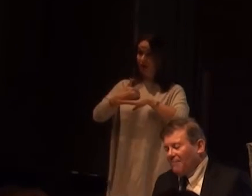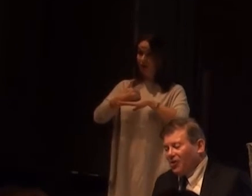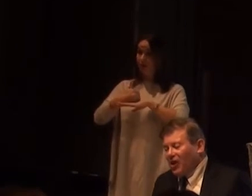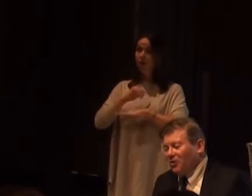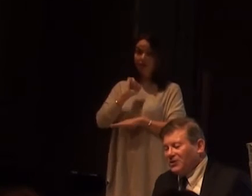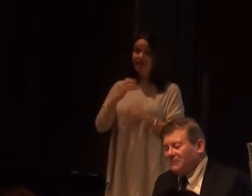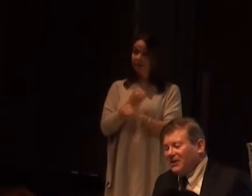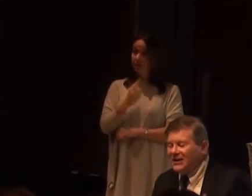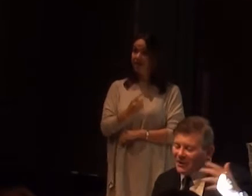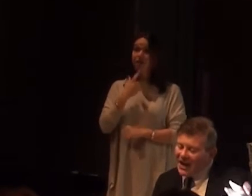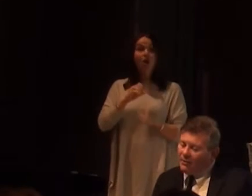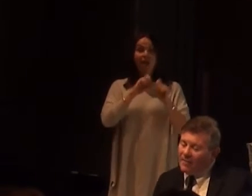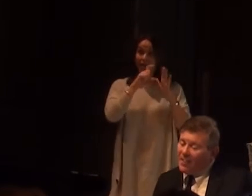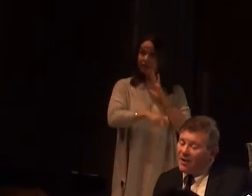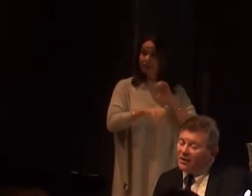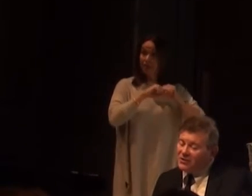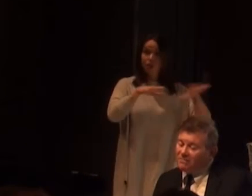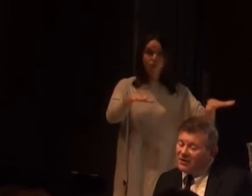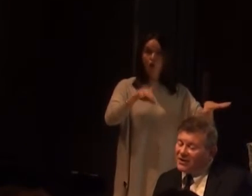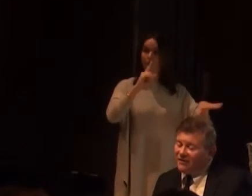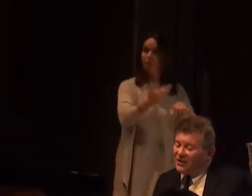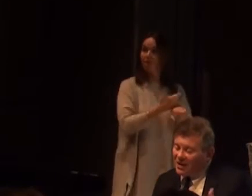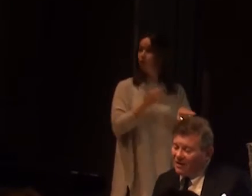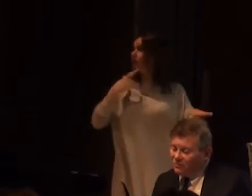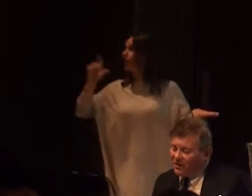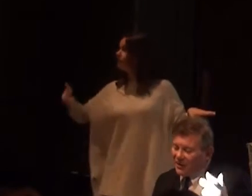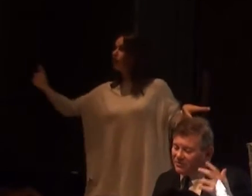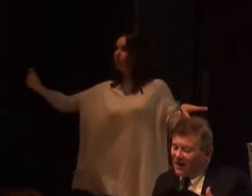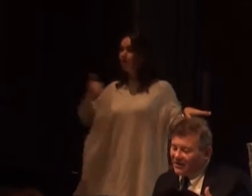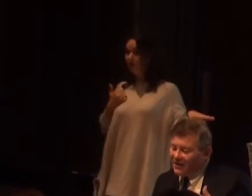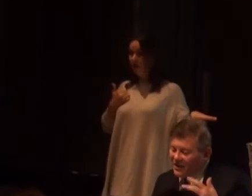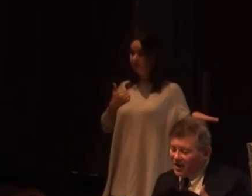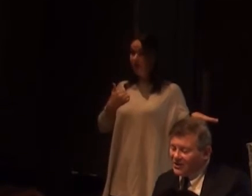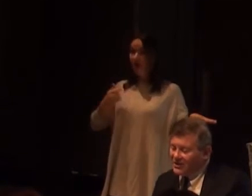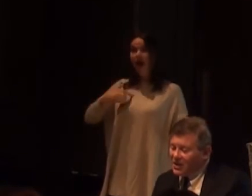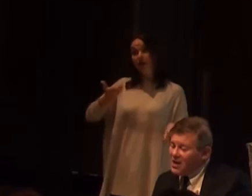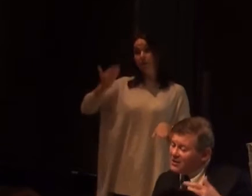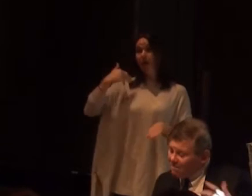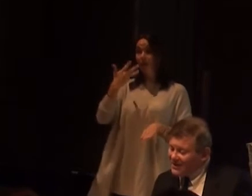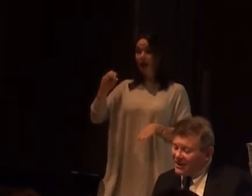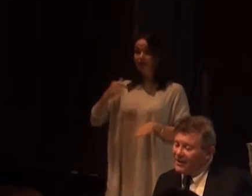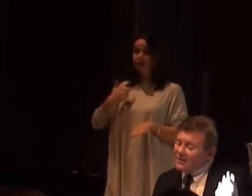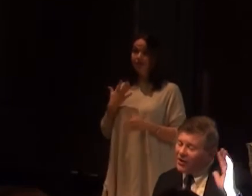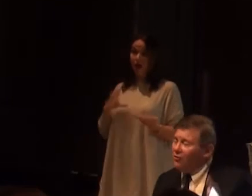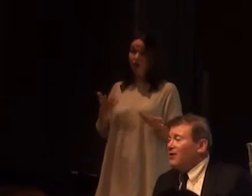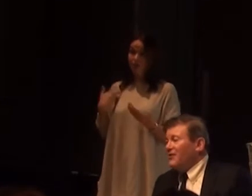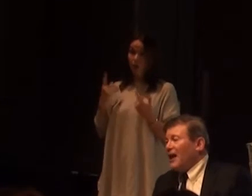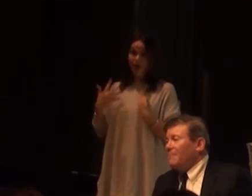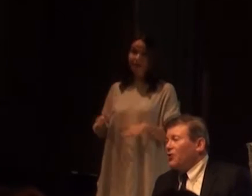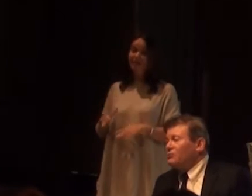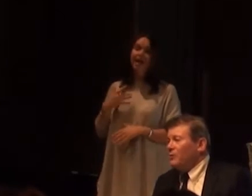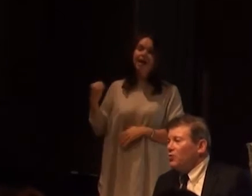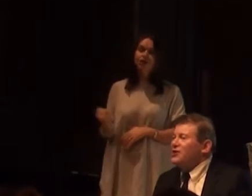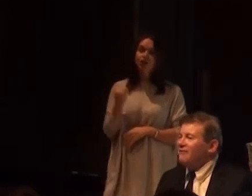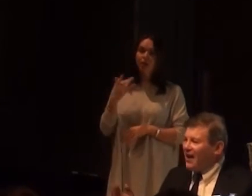not put out a programme on disability without a disability advisor. And I was one of those back in the mid-90s. To pity, they got rid of